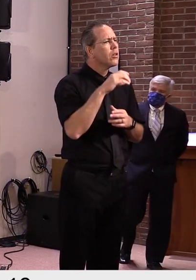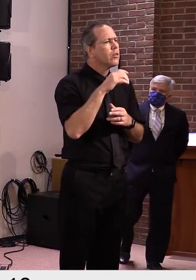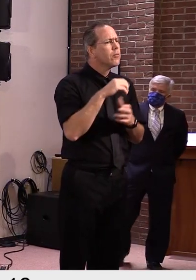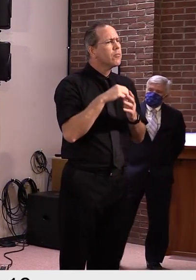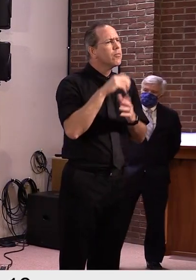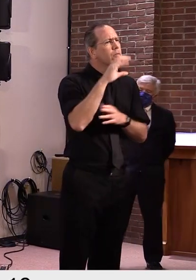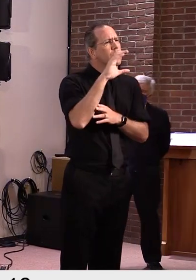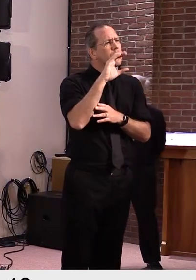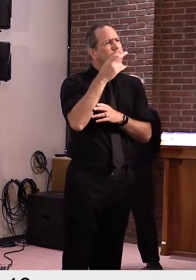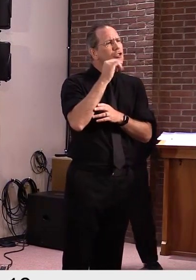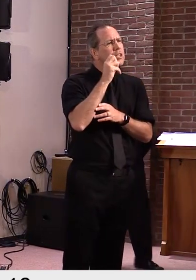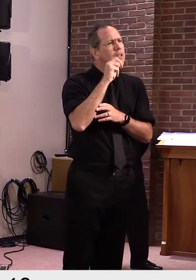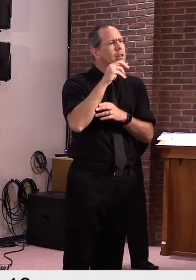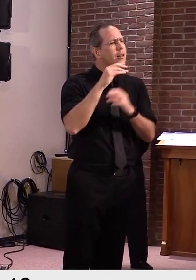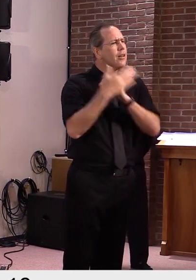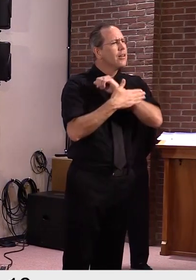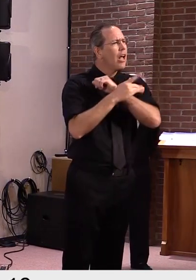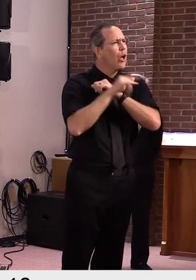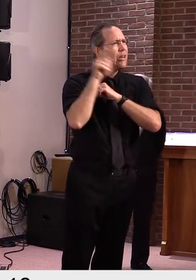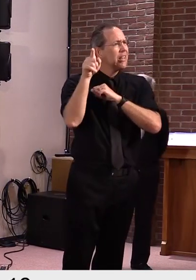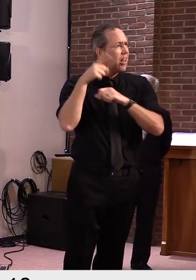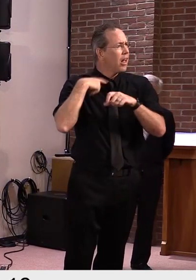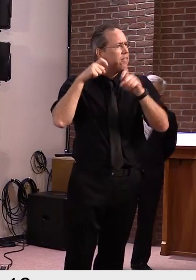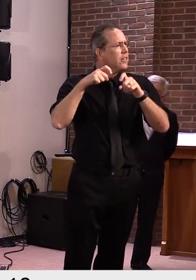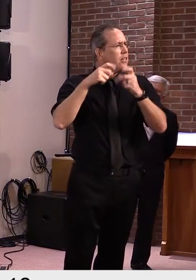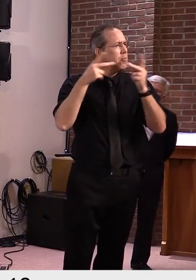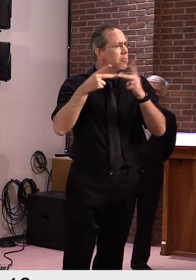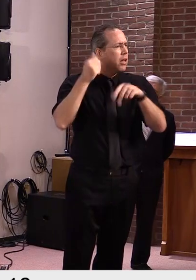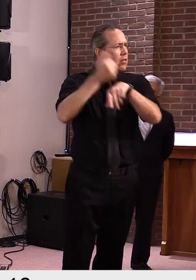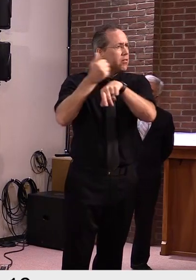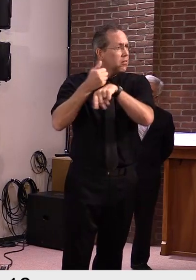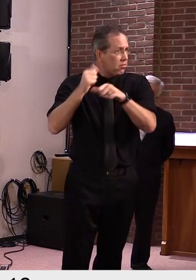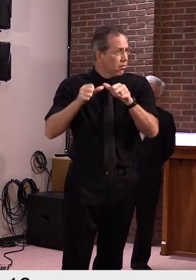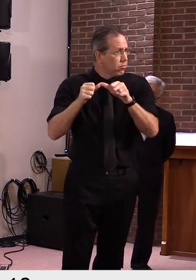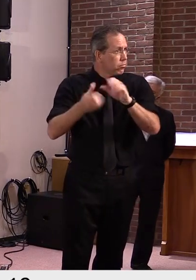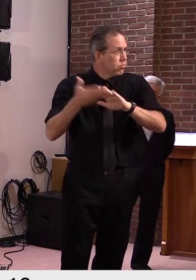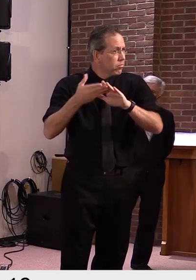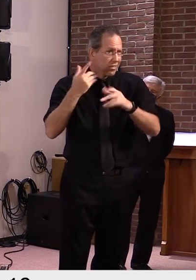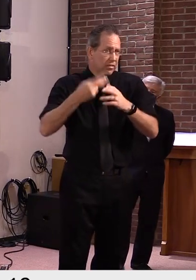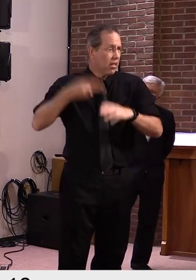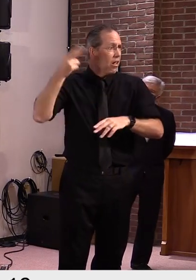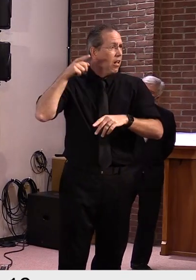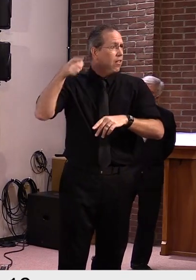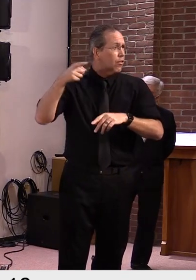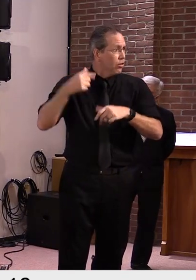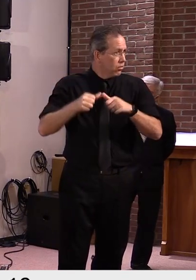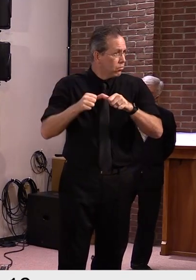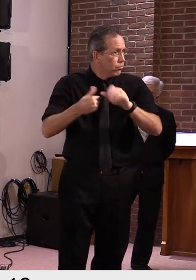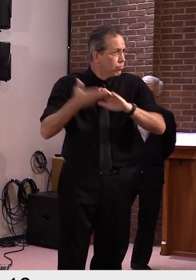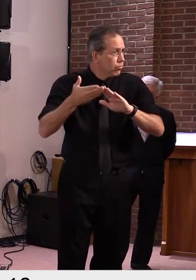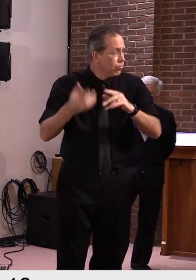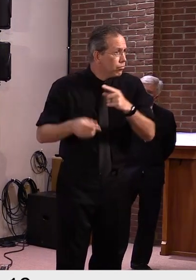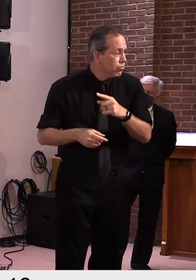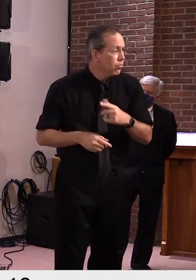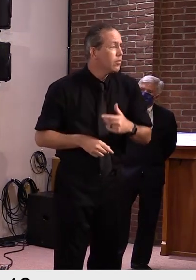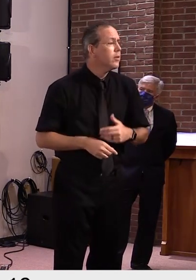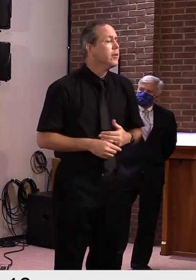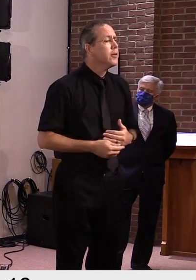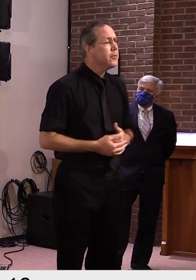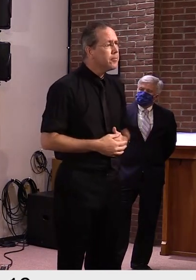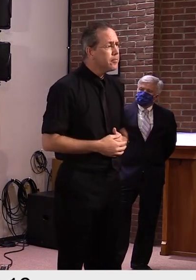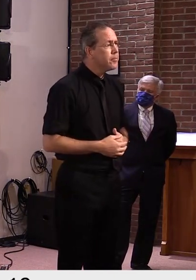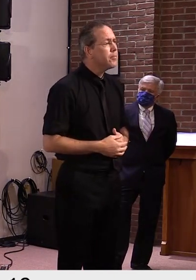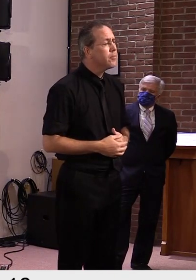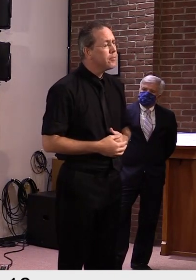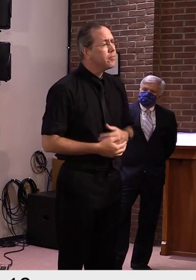Vermont. It's not going to be just about the population centers because it gives us an idea of what's happening around the state when we have these pop-up sites.